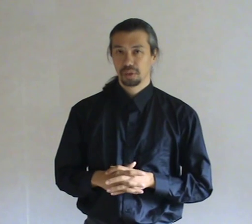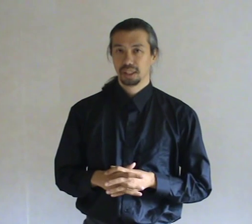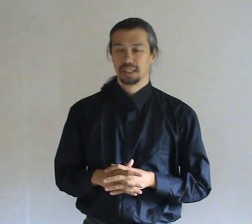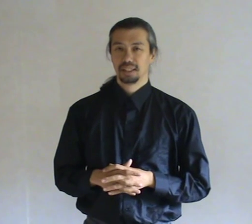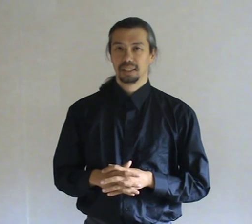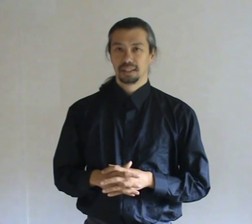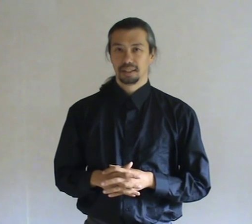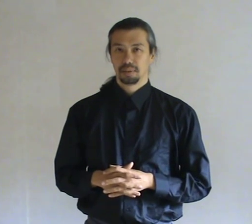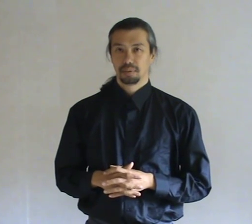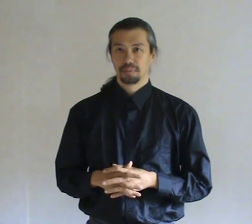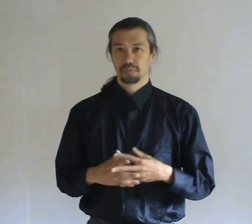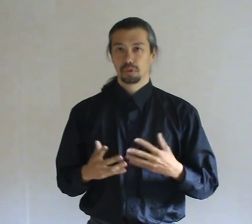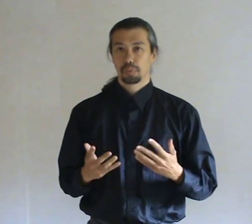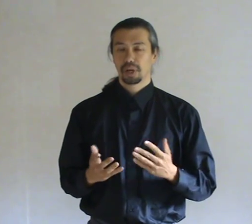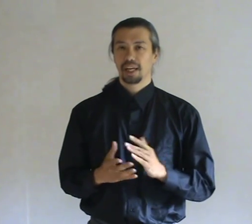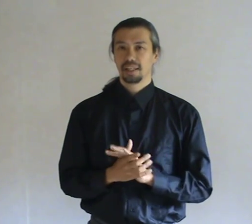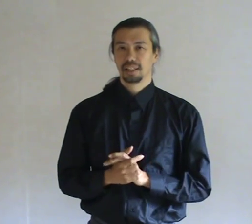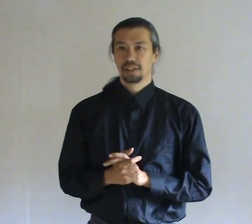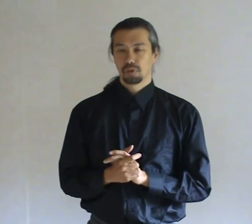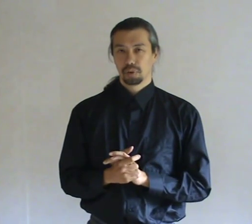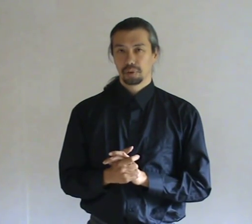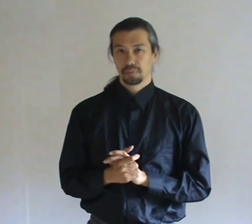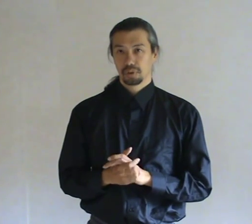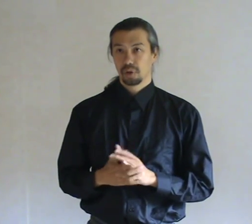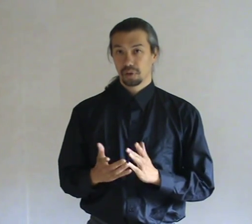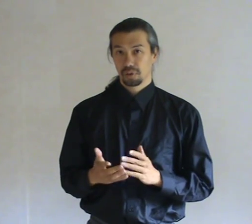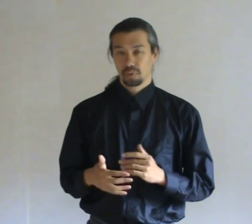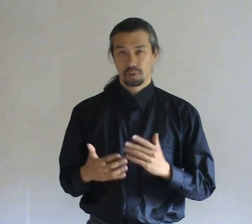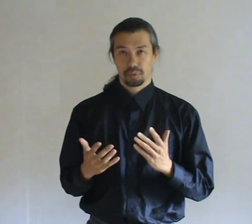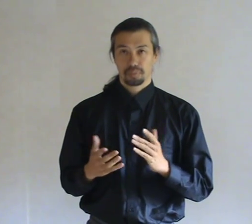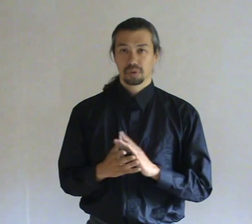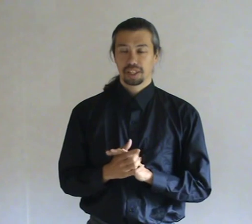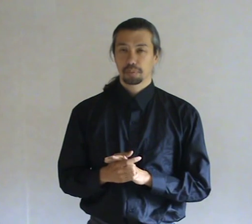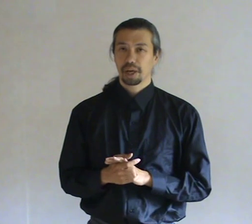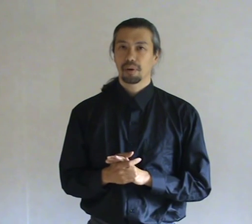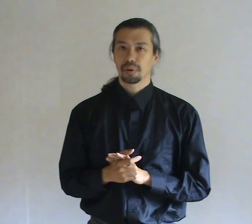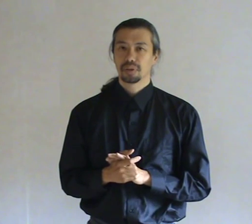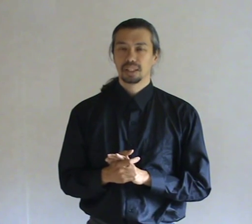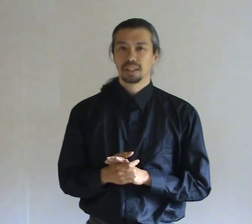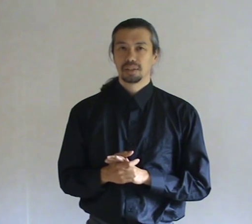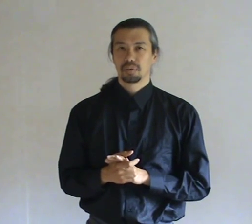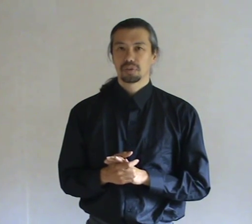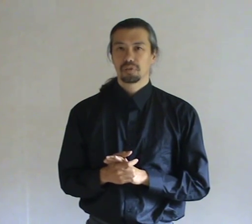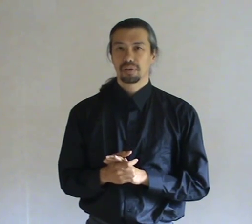pray to a God or greater power who is very